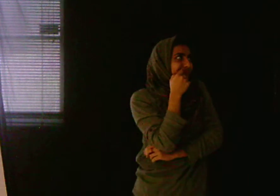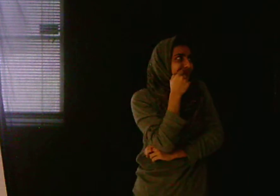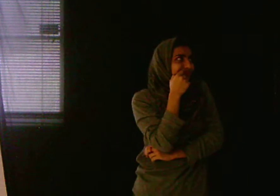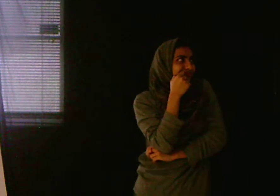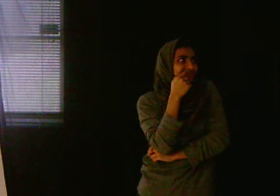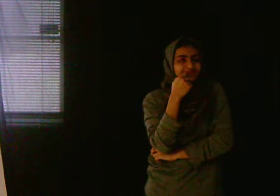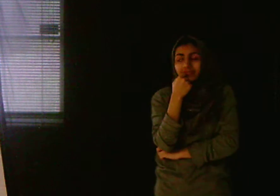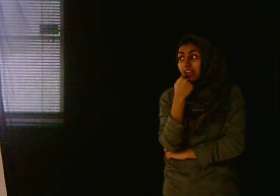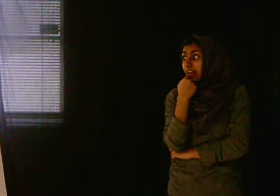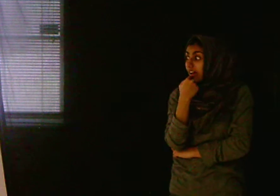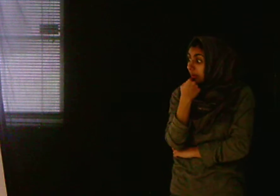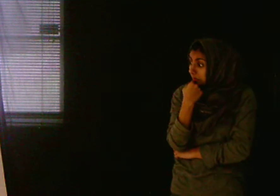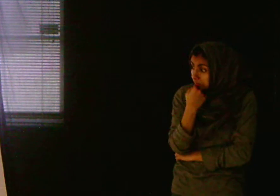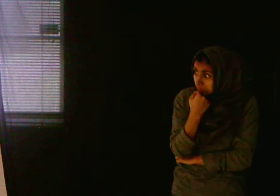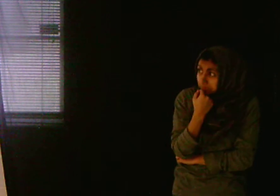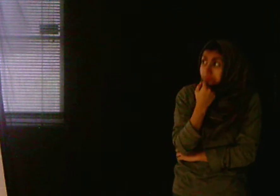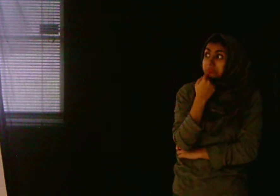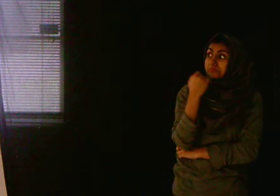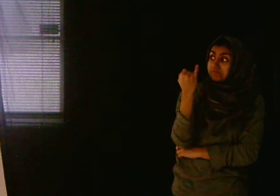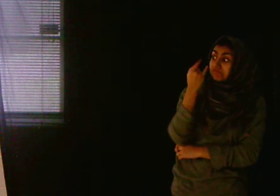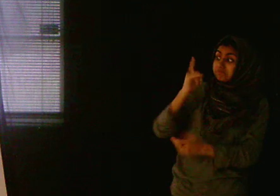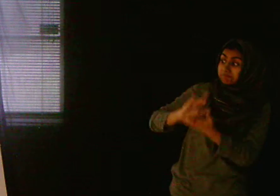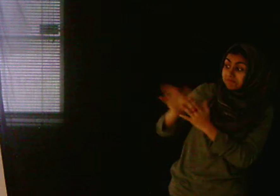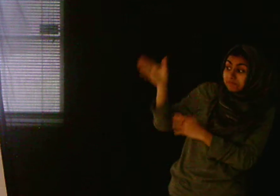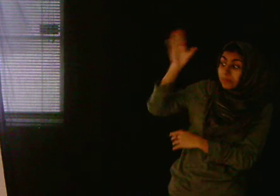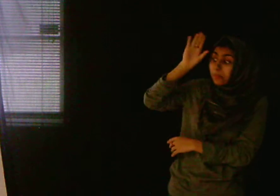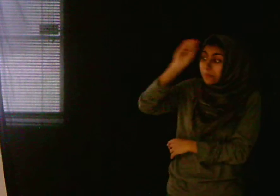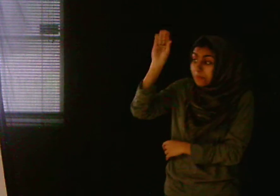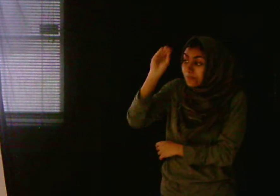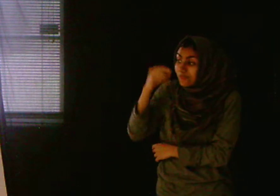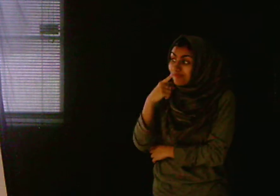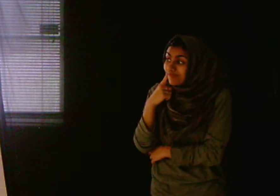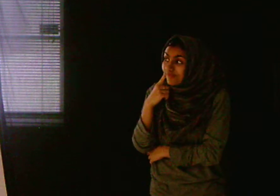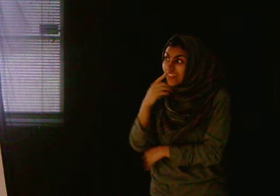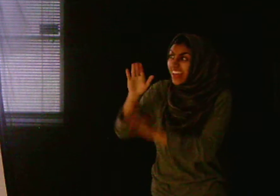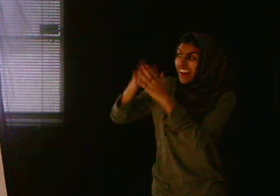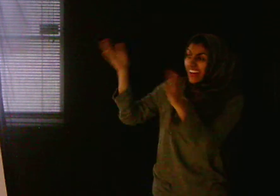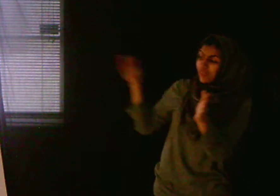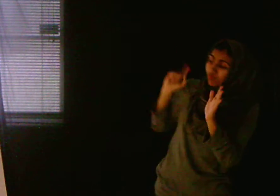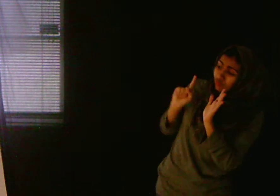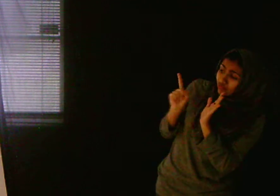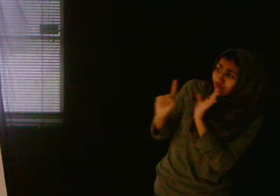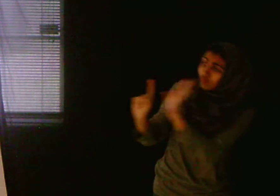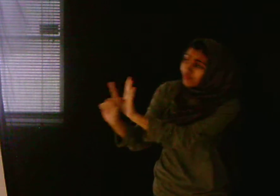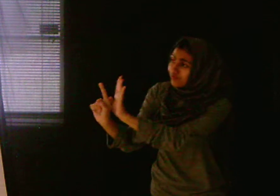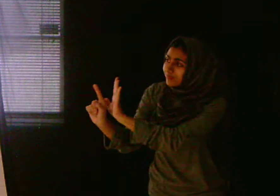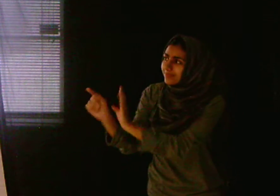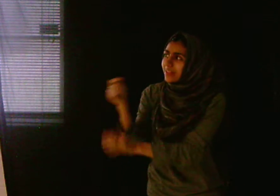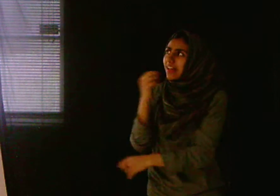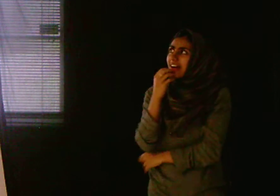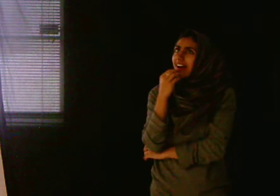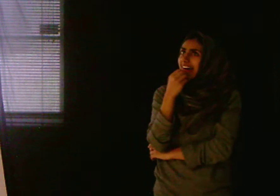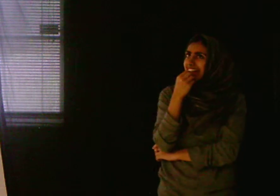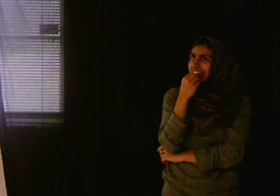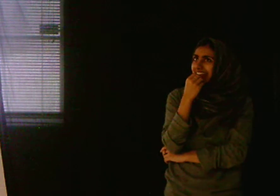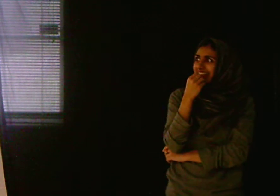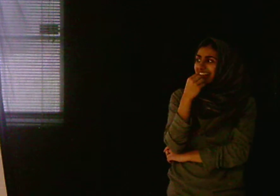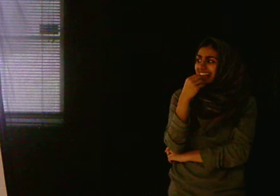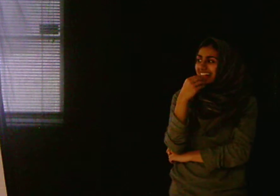If you become a little boy, and run into a house, says a little bunny, I will become